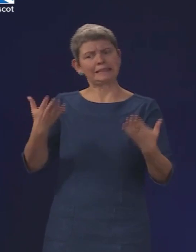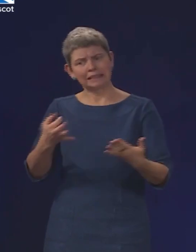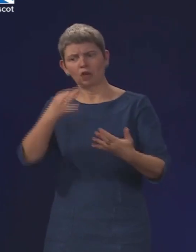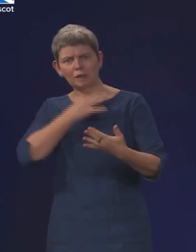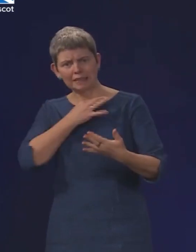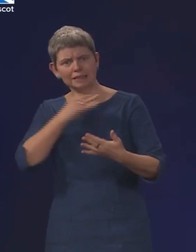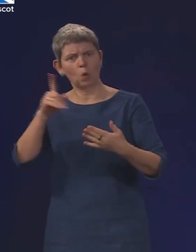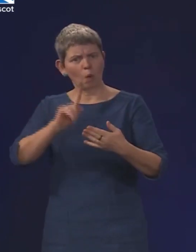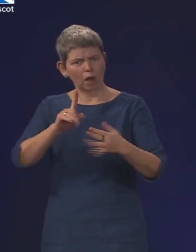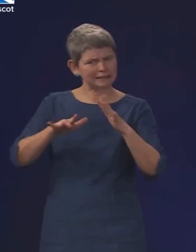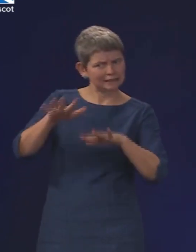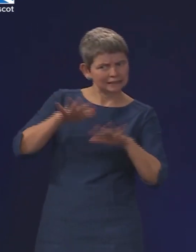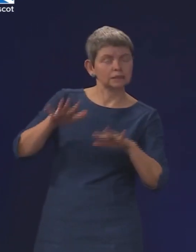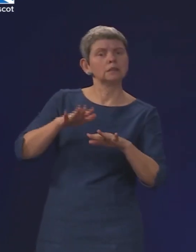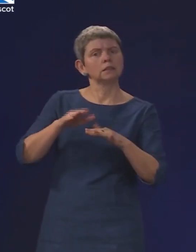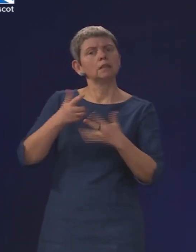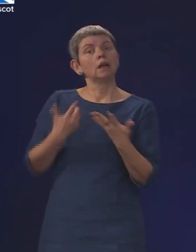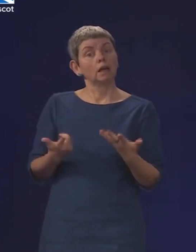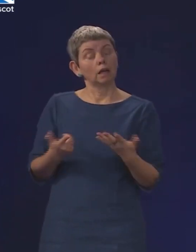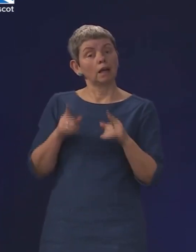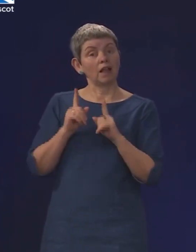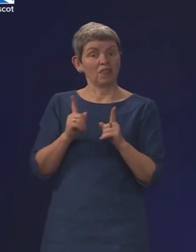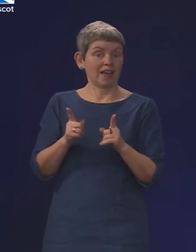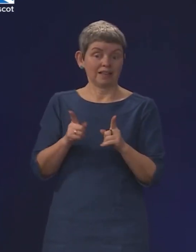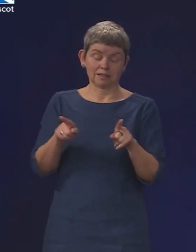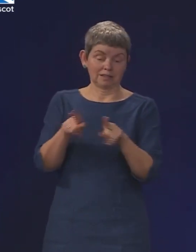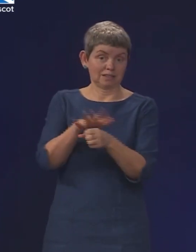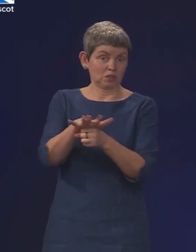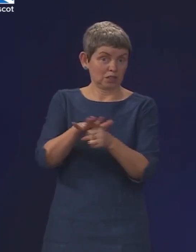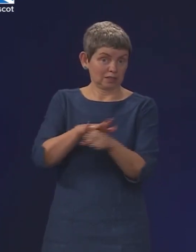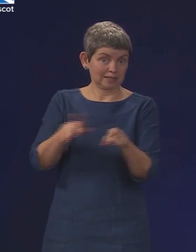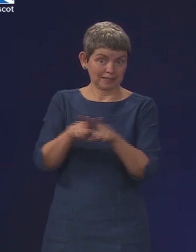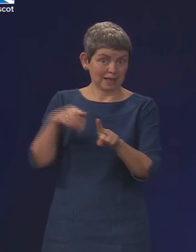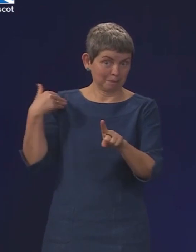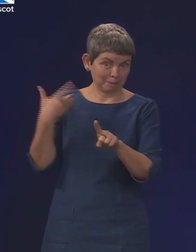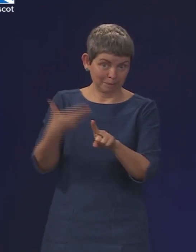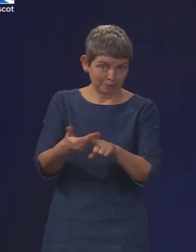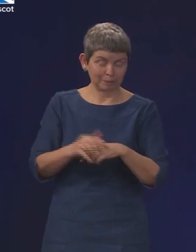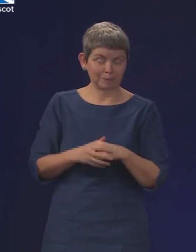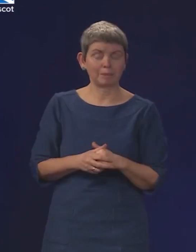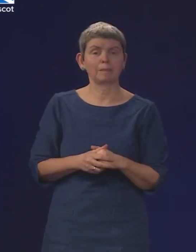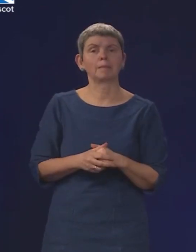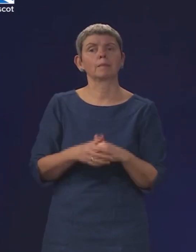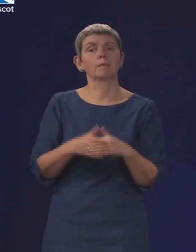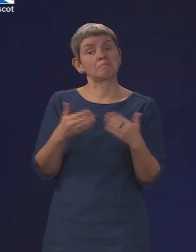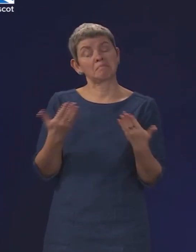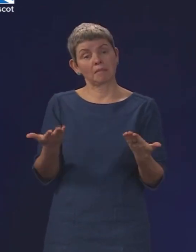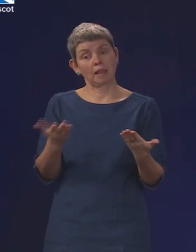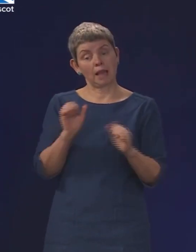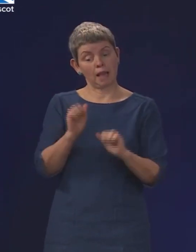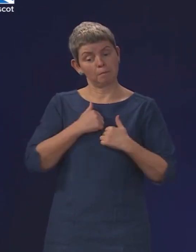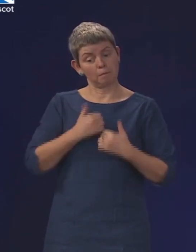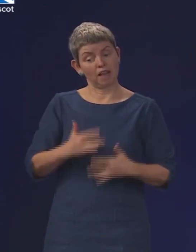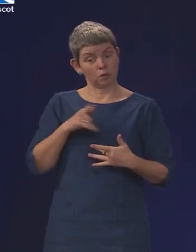individual poses. And that is the position, has been the position previously and is the position now. And that is, in my view,